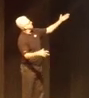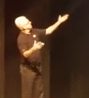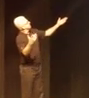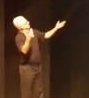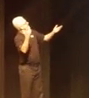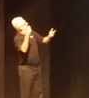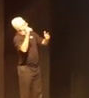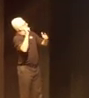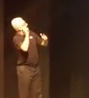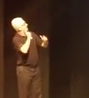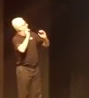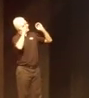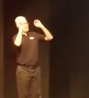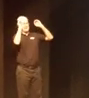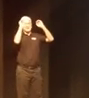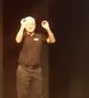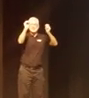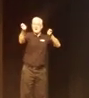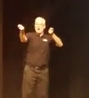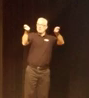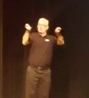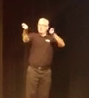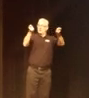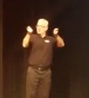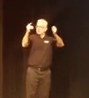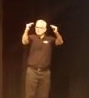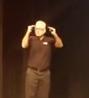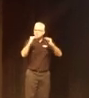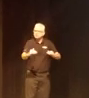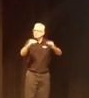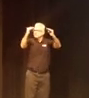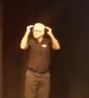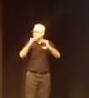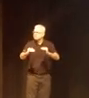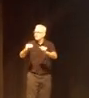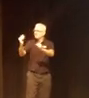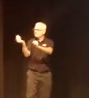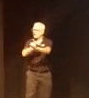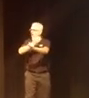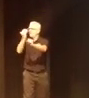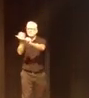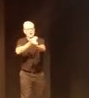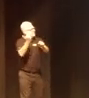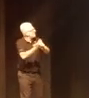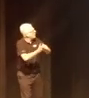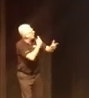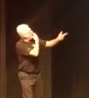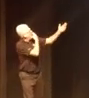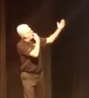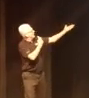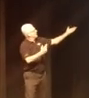decline. Deaf teachers and administrators were demoted, eliminated, fired.